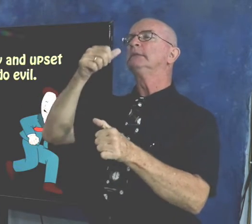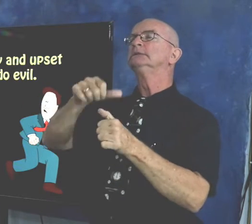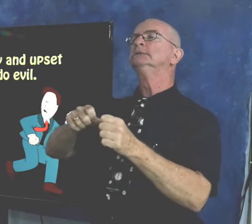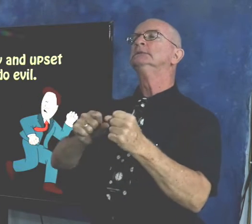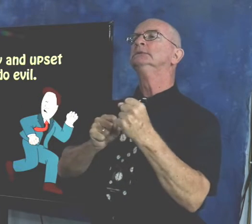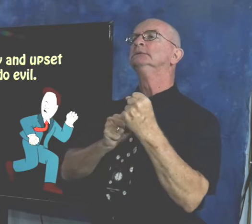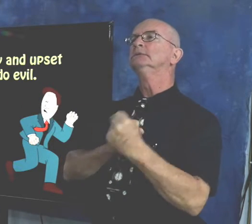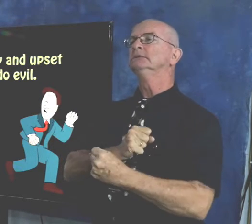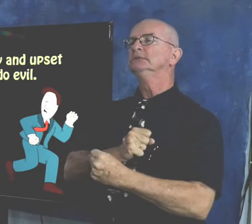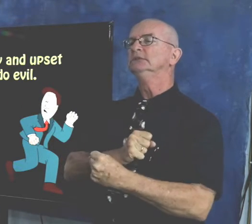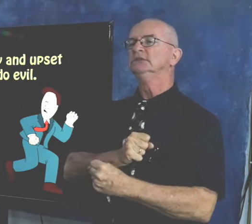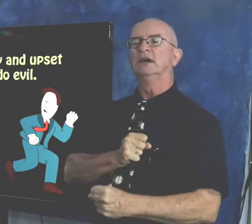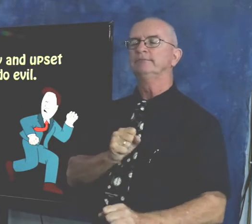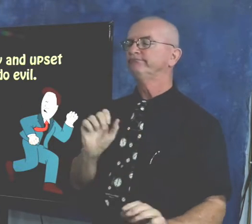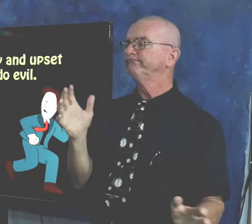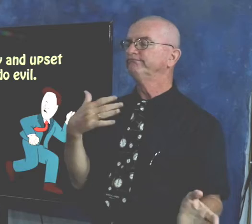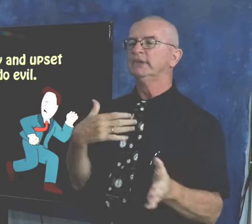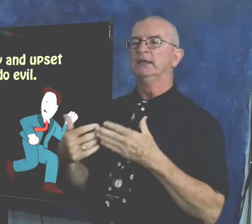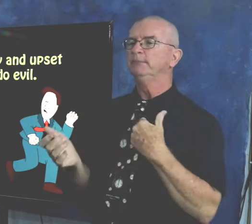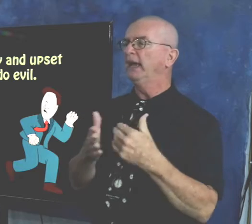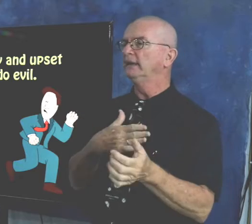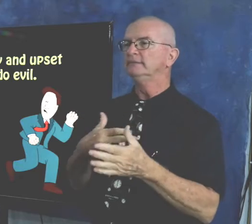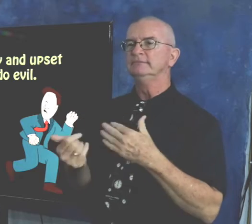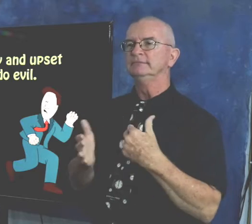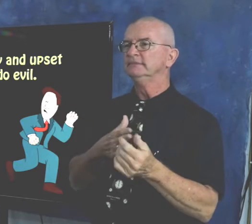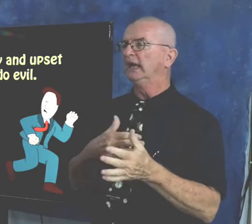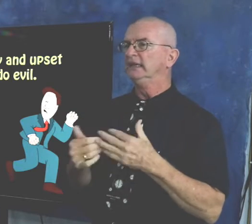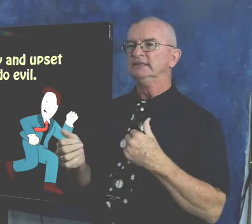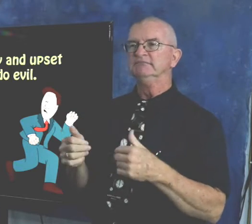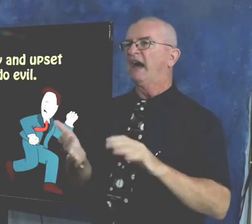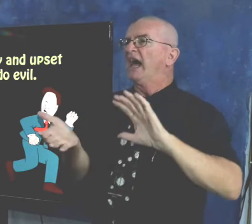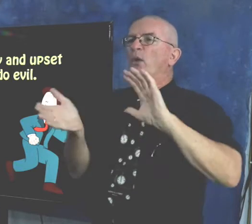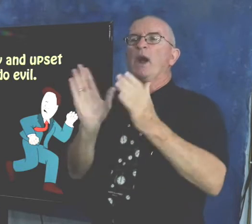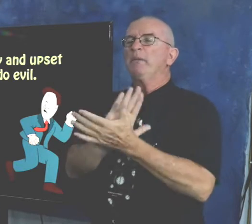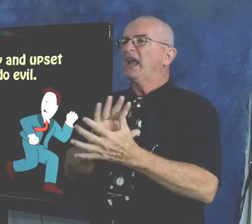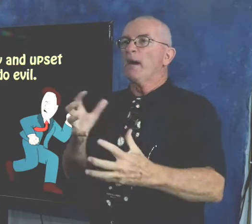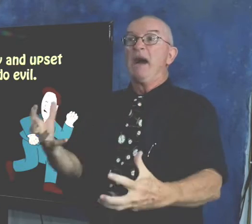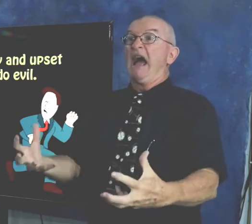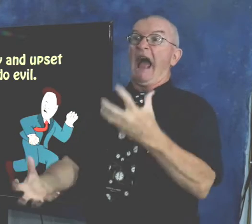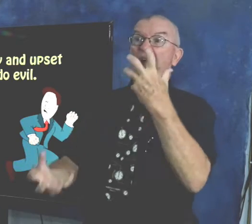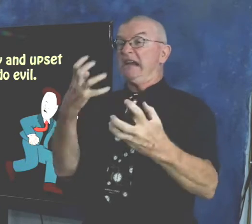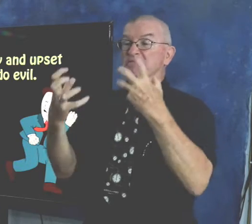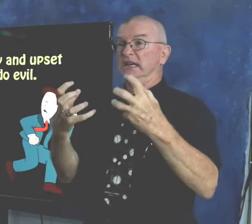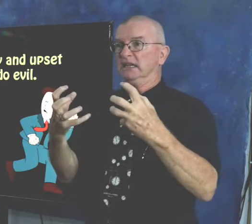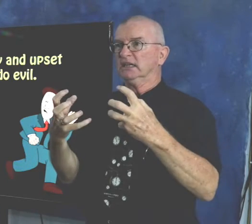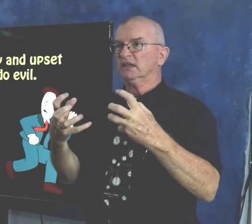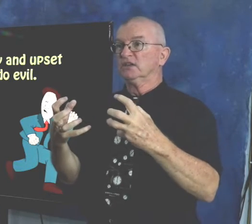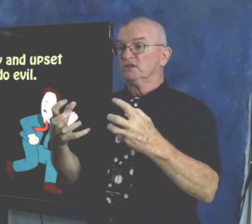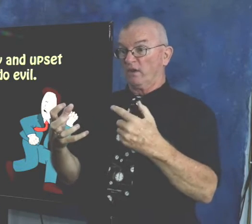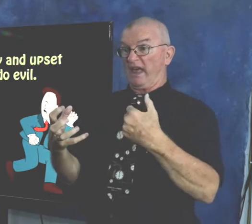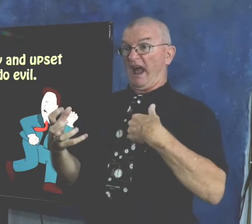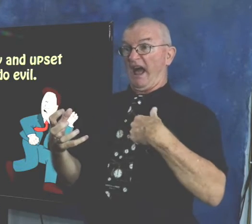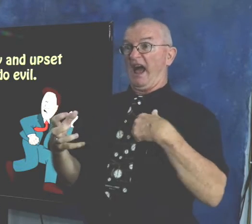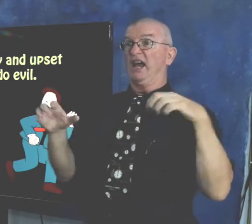But then I remember, wait, doesn't matter. I don't want to become so angry